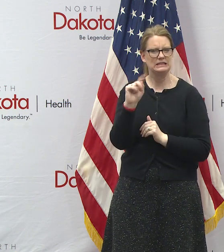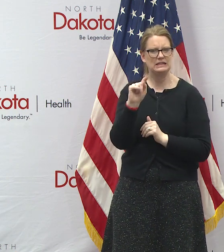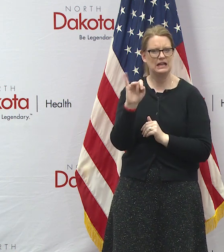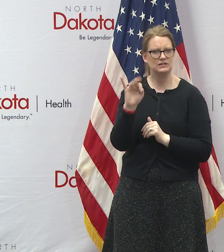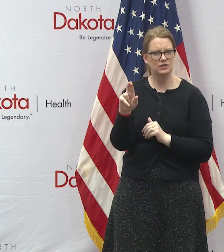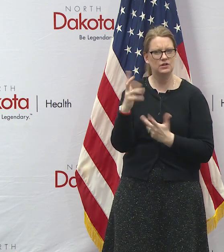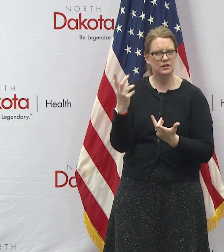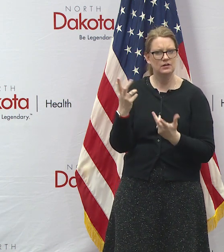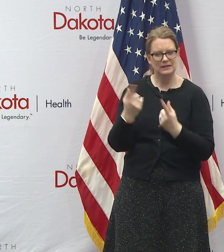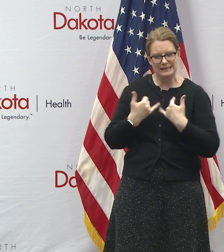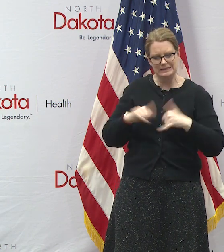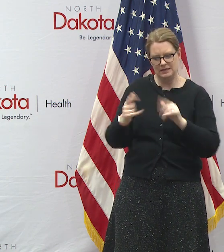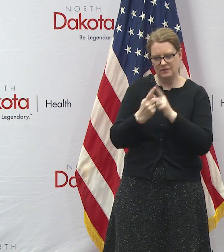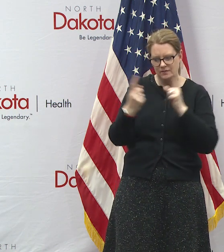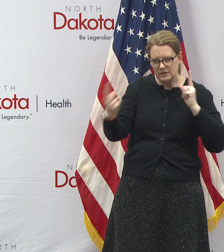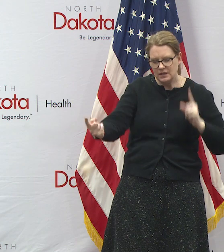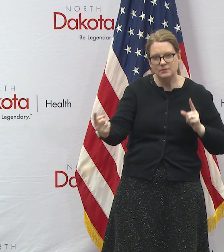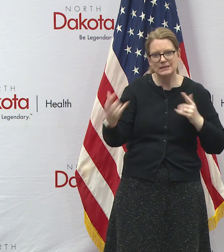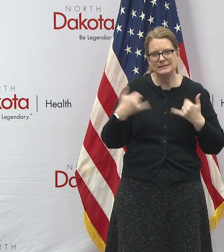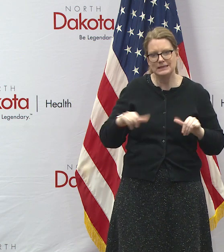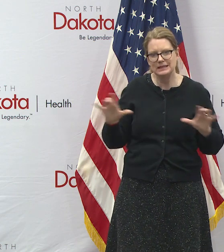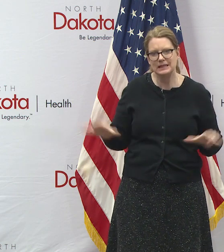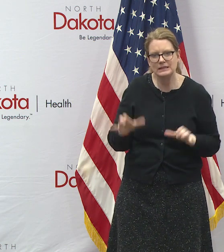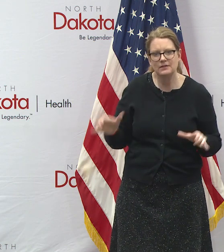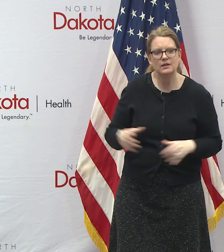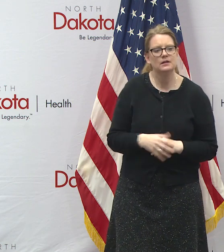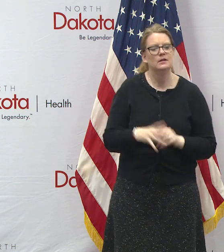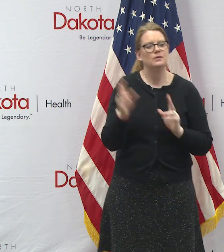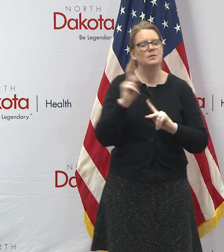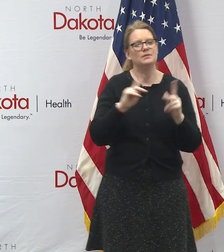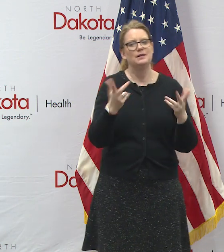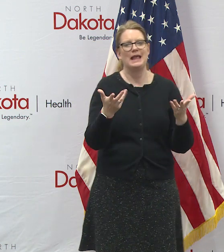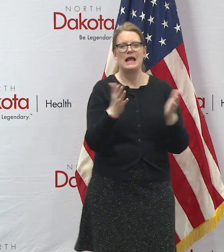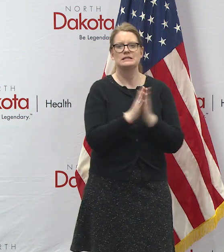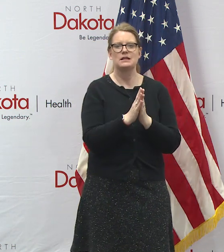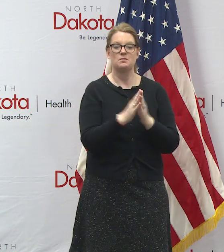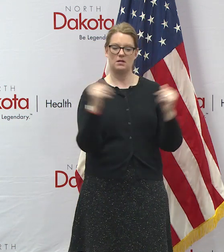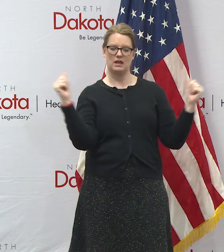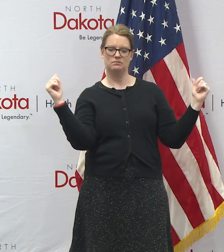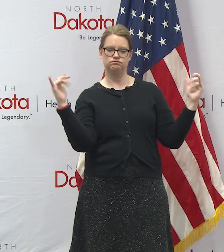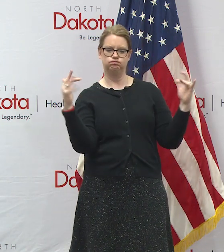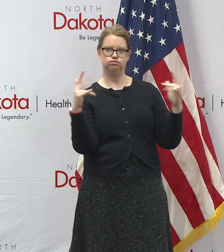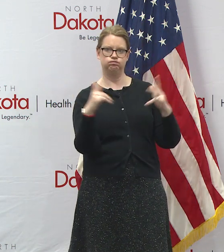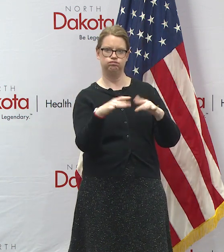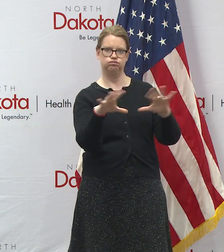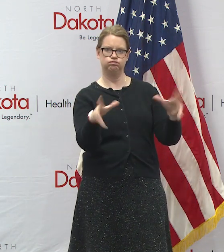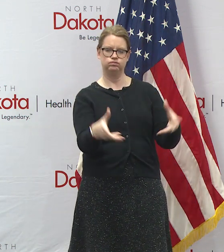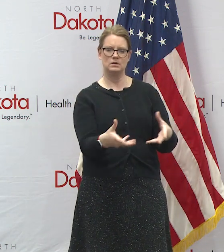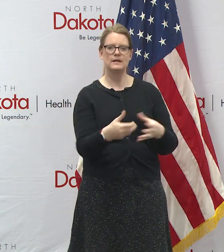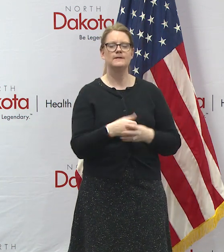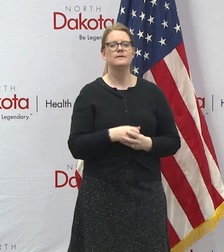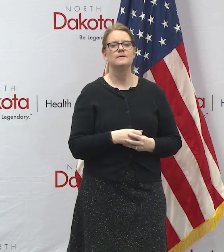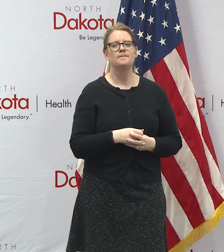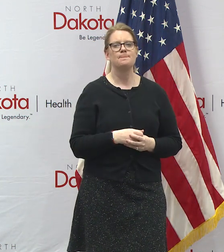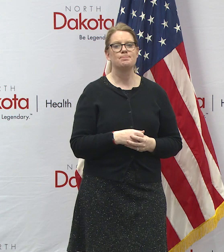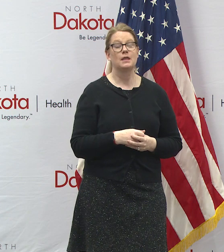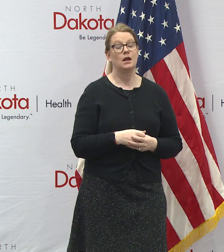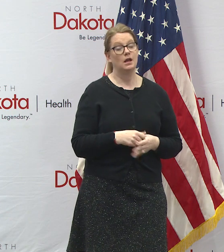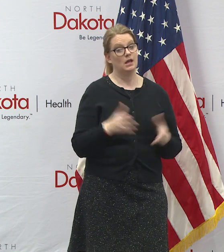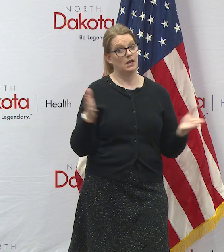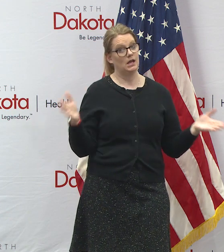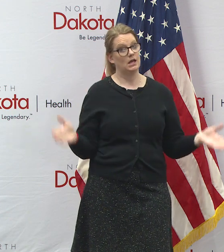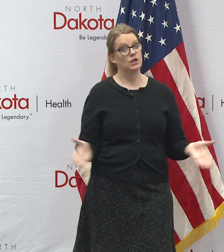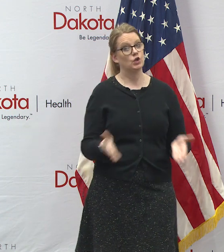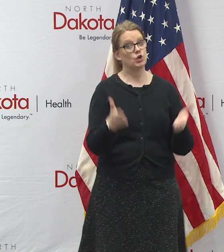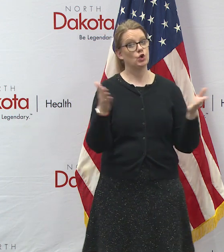but still get you know activity uh people have been asking us about mass gatherings again we've we've been uh encouraging